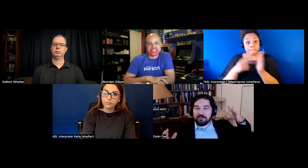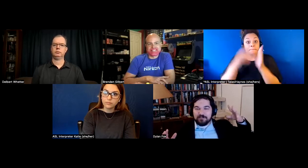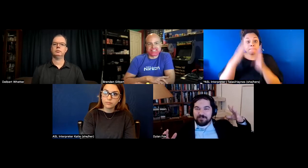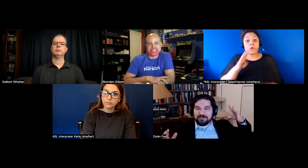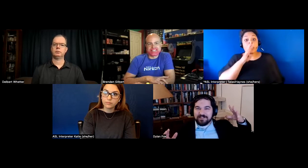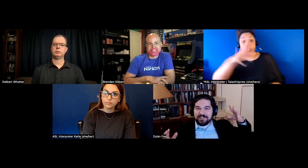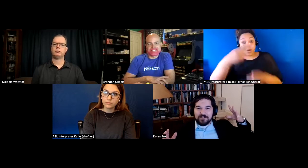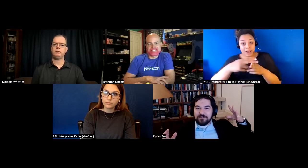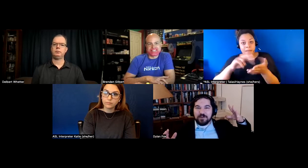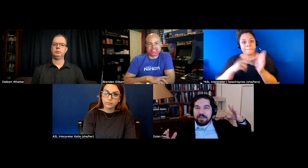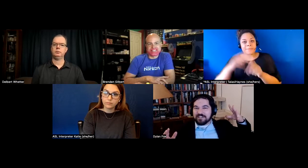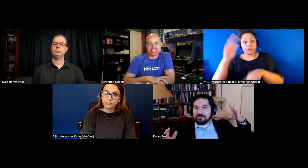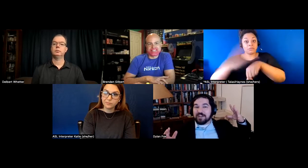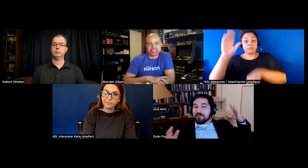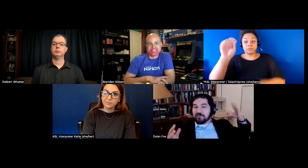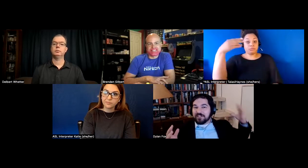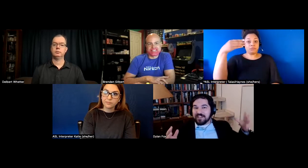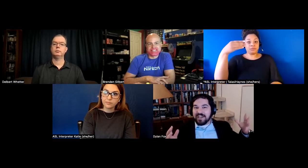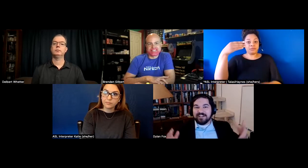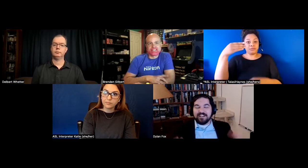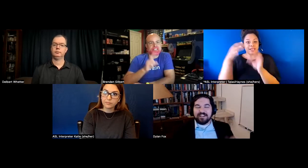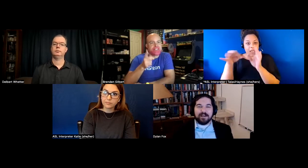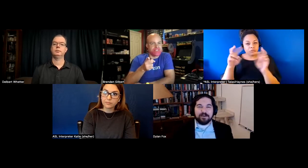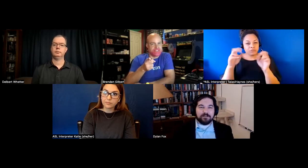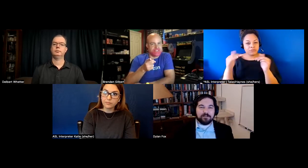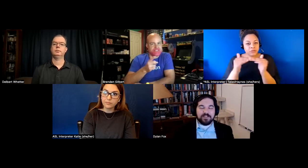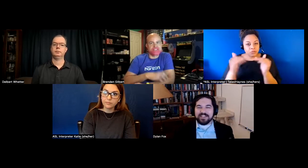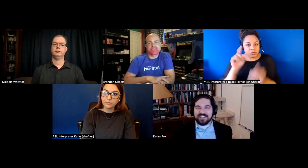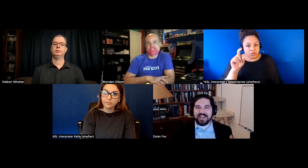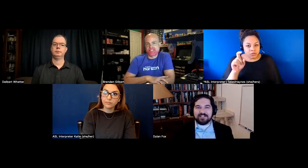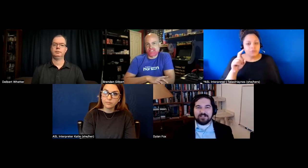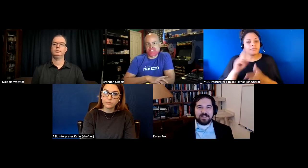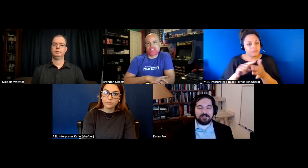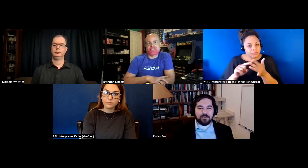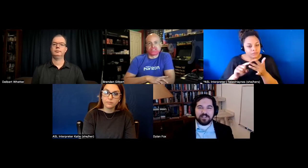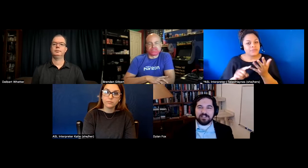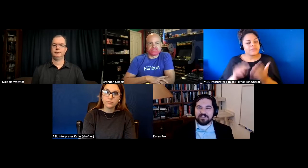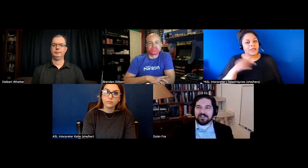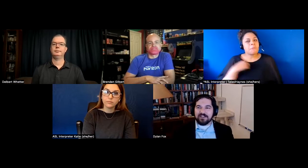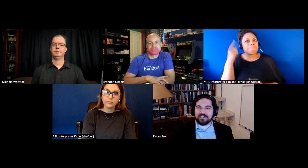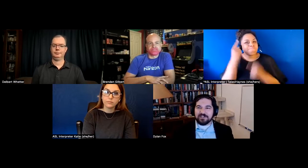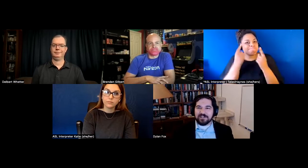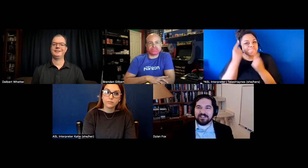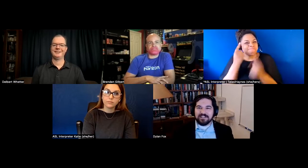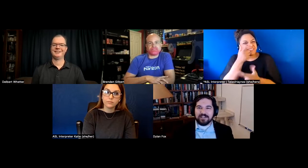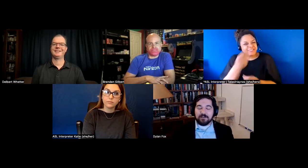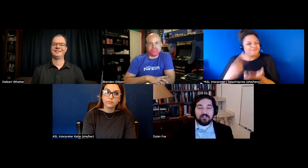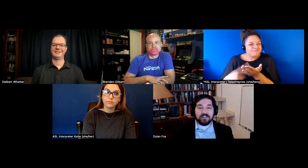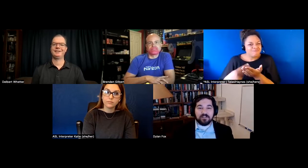in your view should we make some kind of equivalent to that um things like that so it's been a really interesting conversation um definitely encourage